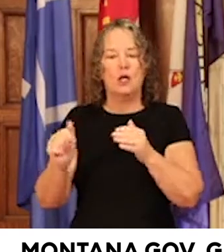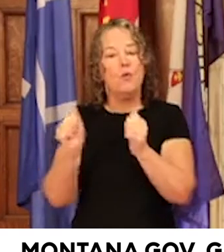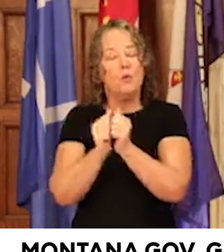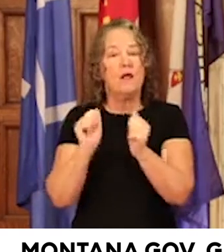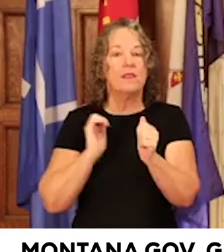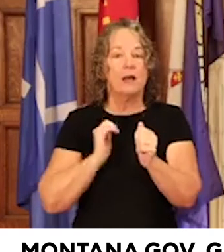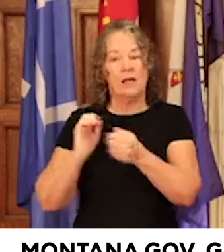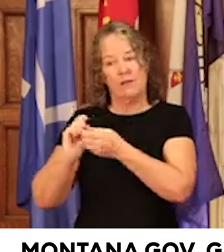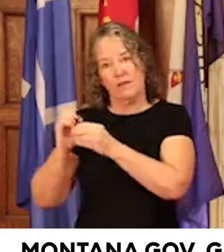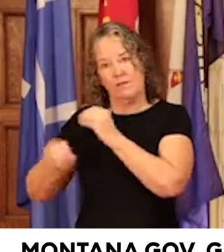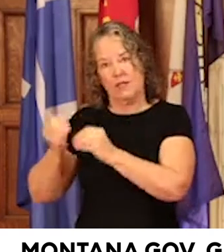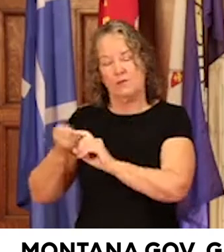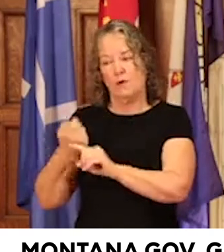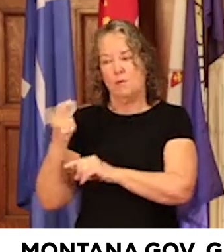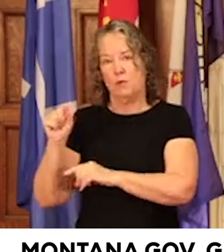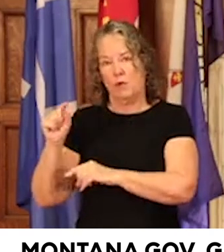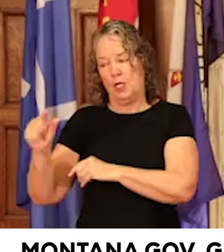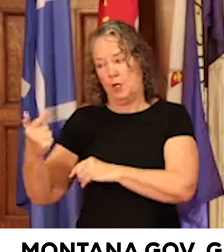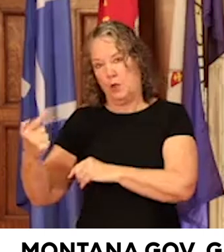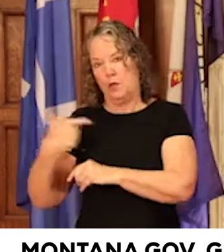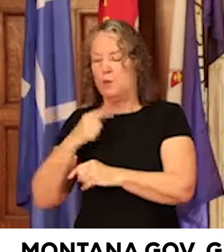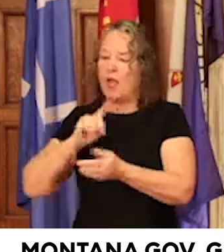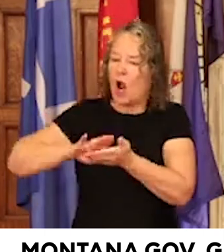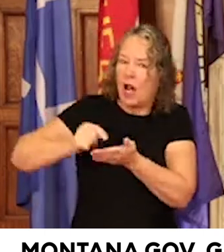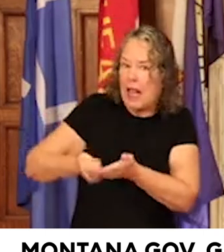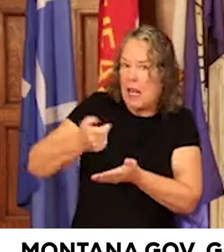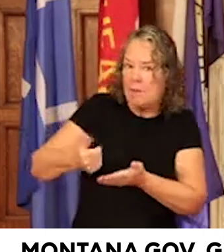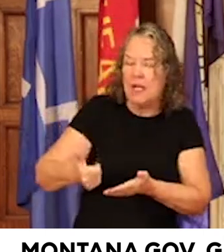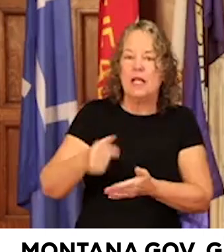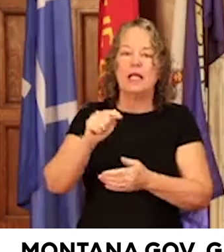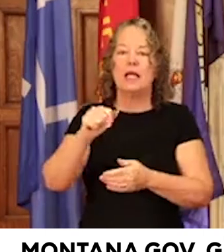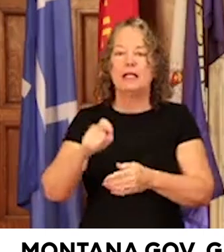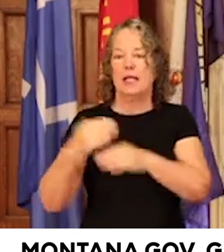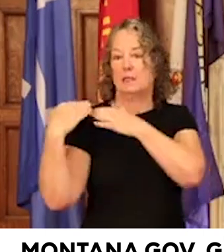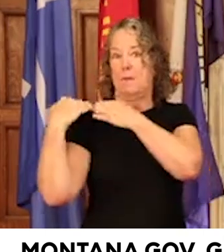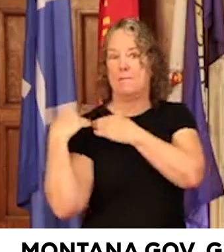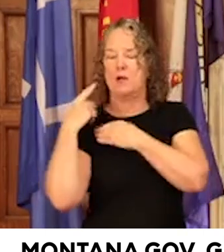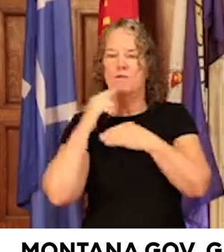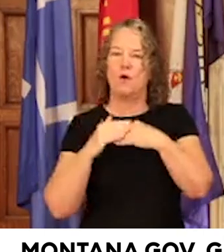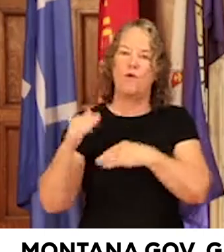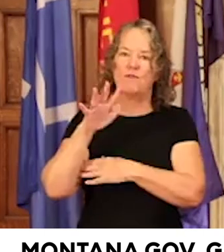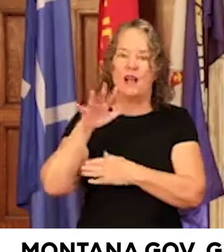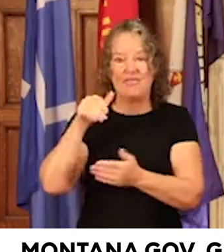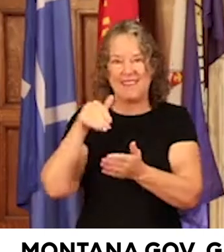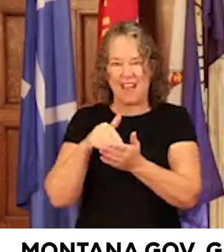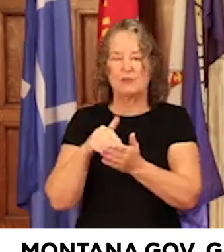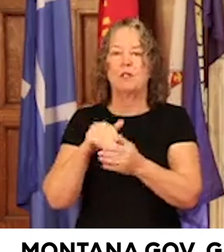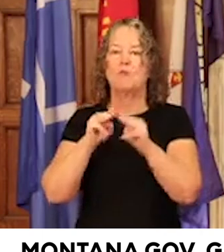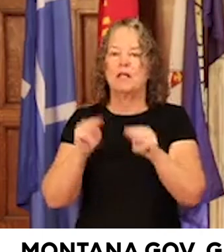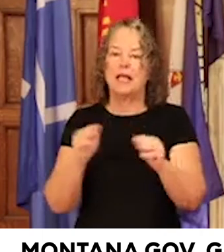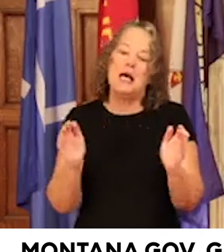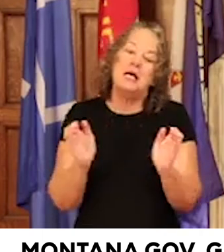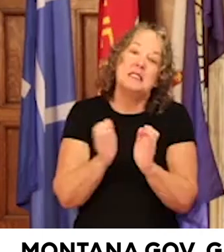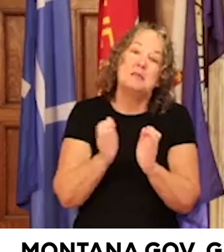2021, we're eliminating this tax burden for more than 5,000 Montana small businesses,